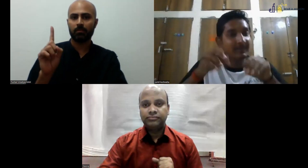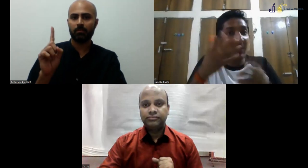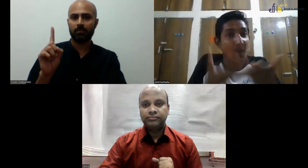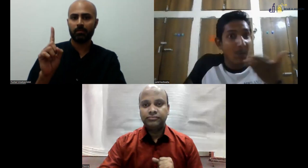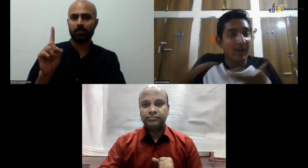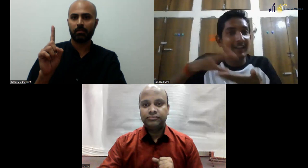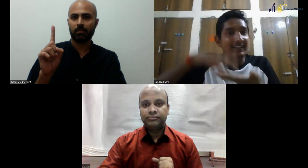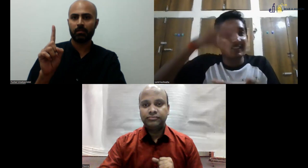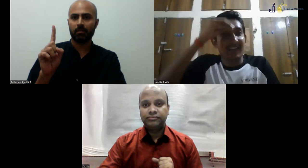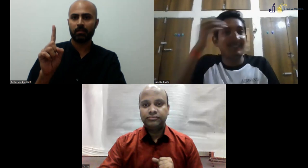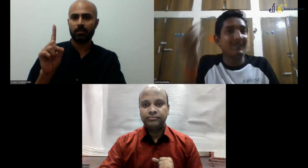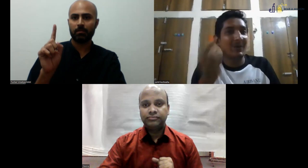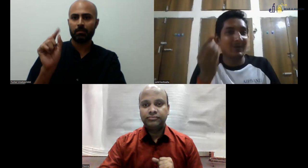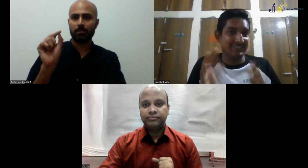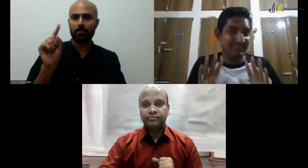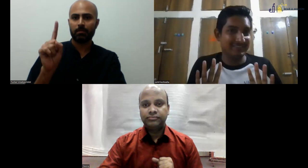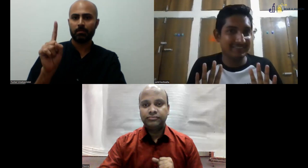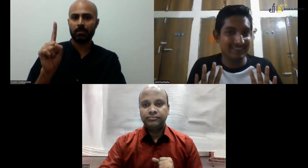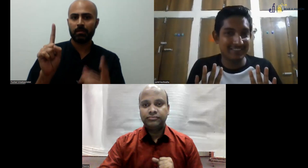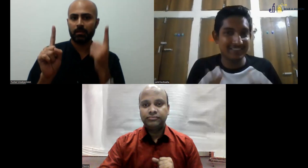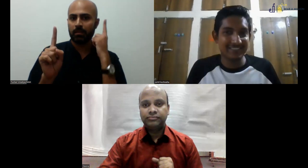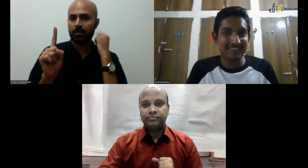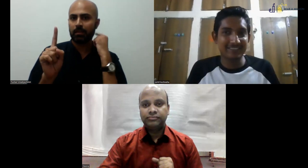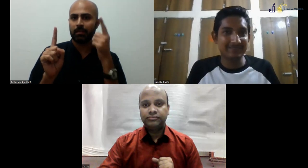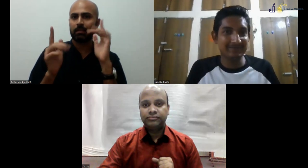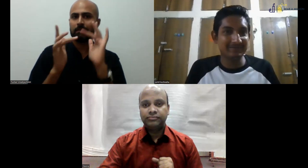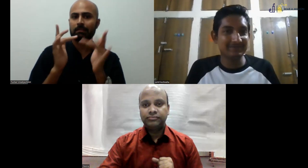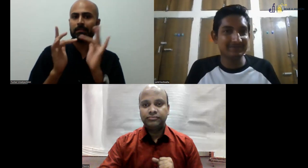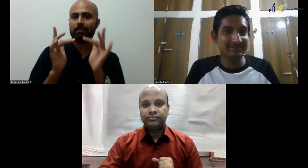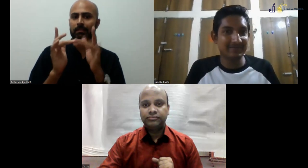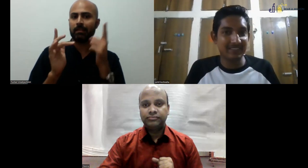they are not financially independent to go outside and to learn. Some things.